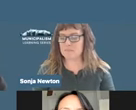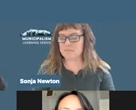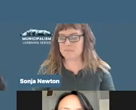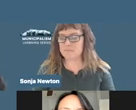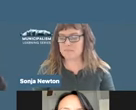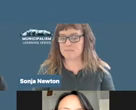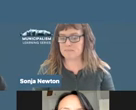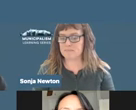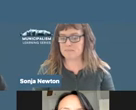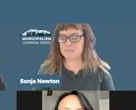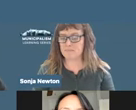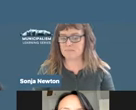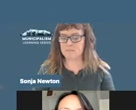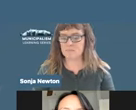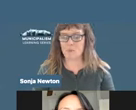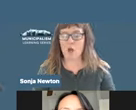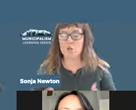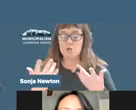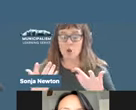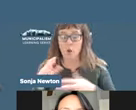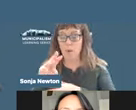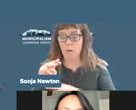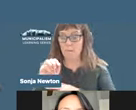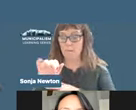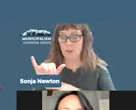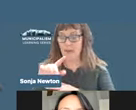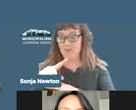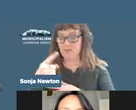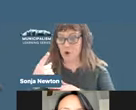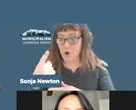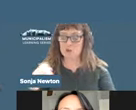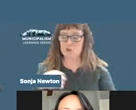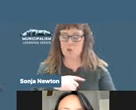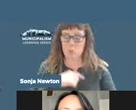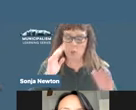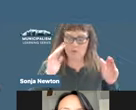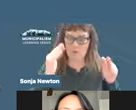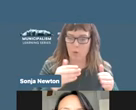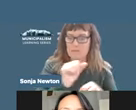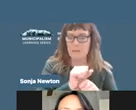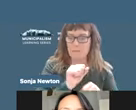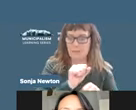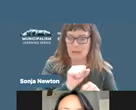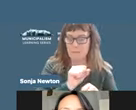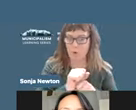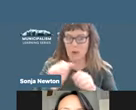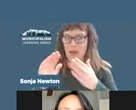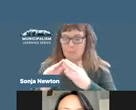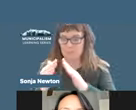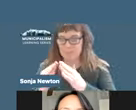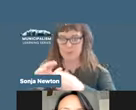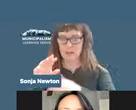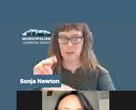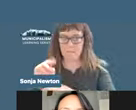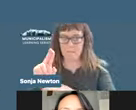Okay. And fittingly for May 1st, today, we're going to focus on labor and municipalism and the role